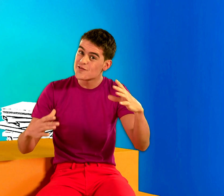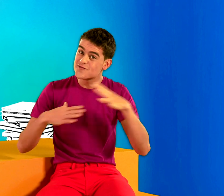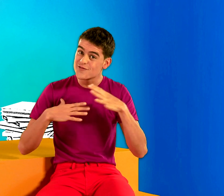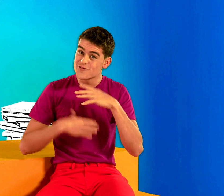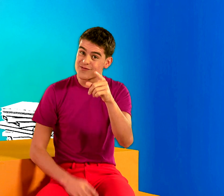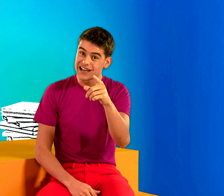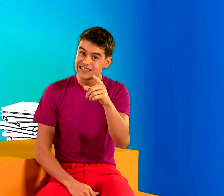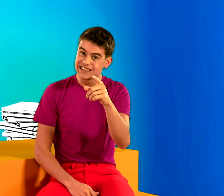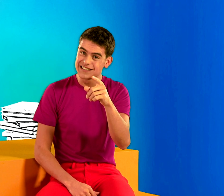Are you ready?